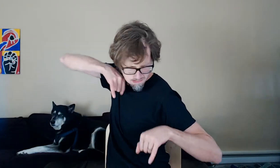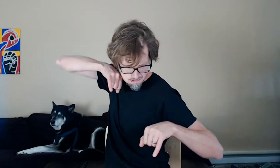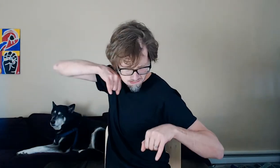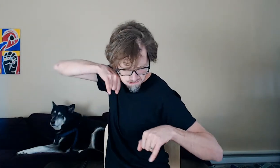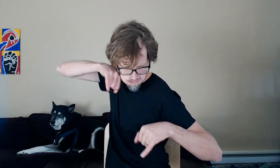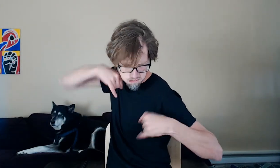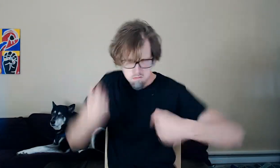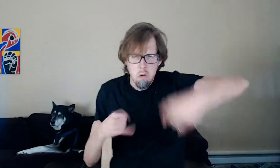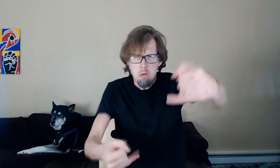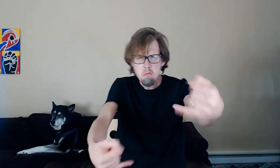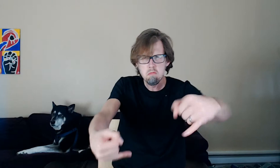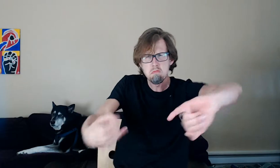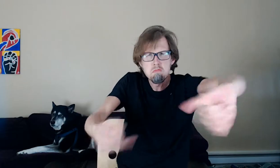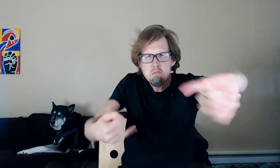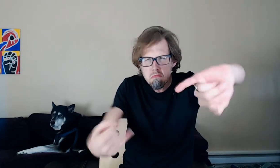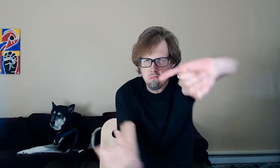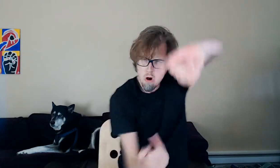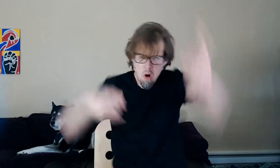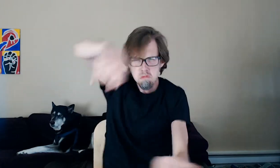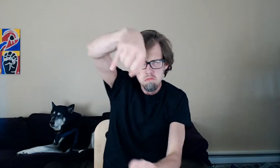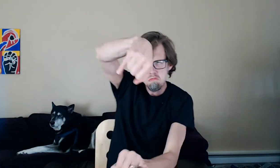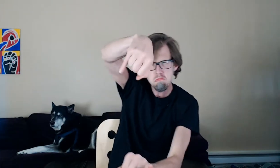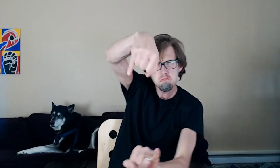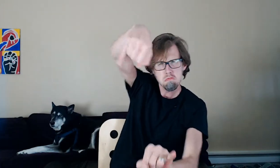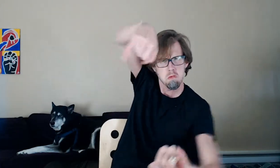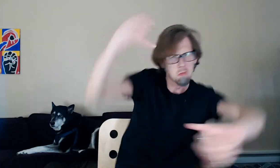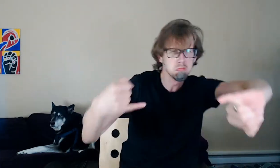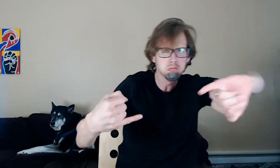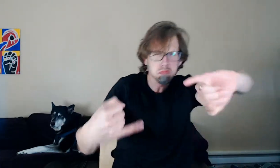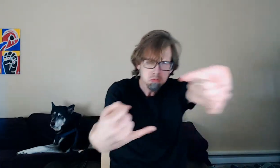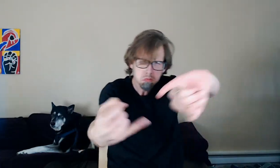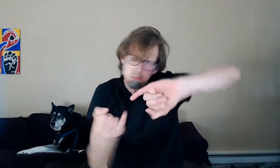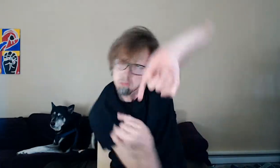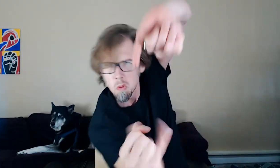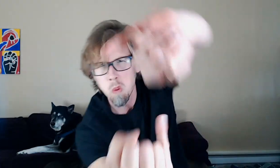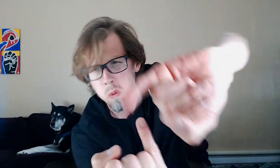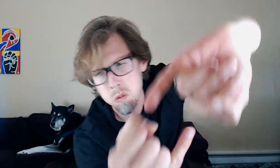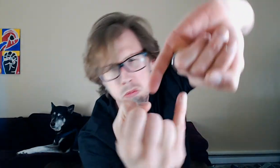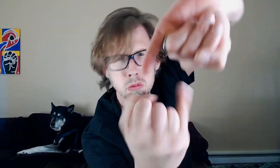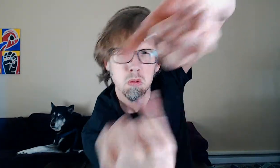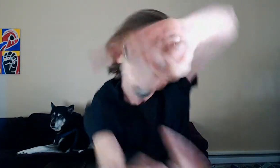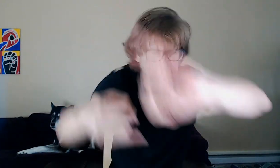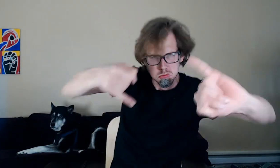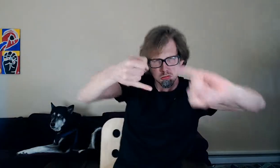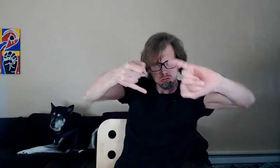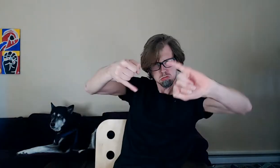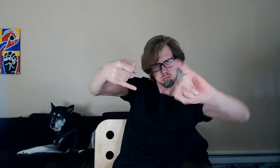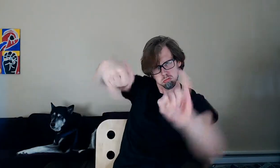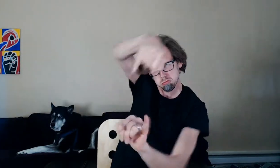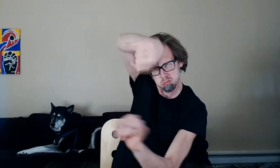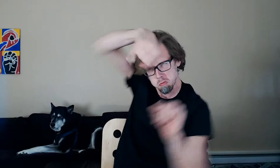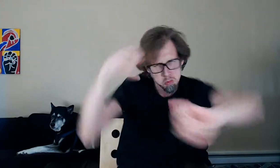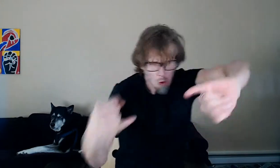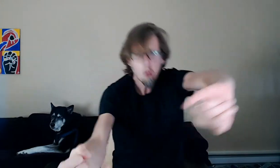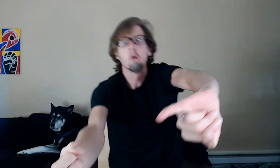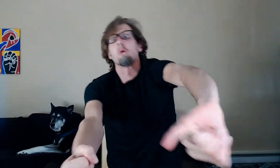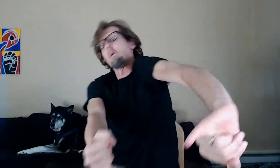And all of the vertical studs on that wall were sitting on top of that bottom plate. So I used a multi-tool to make a cut at each end of my new opening,